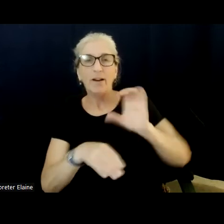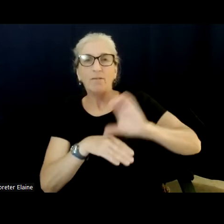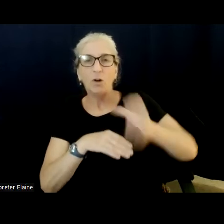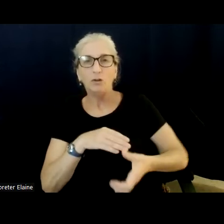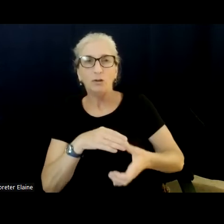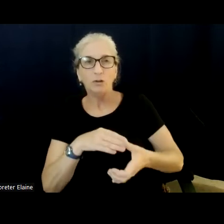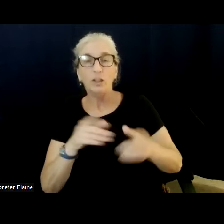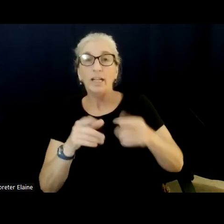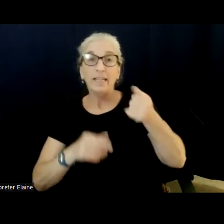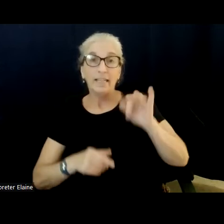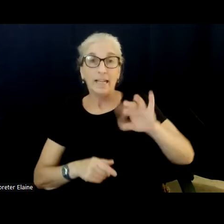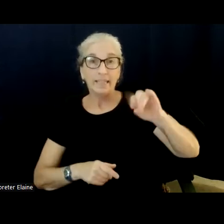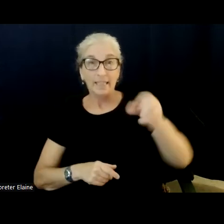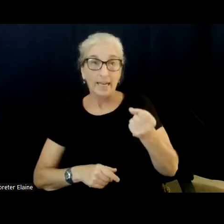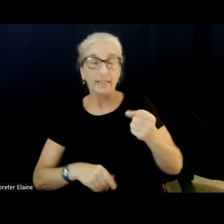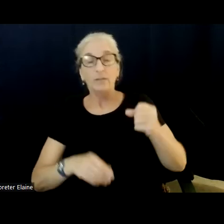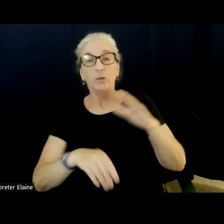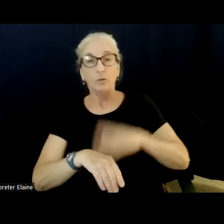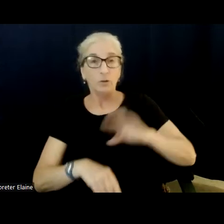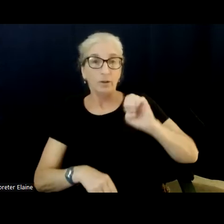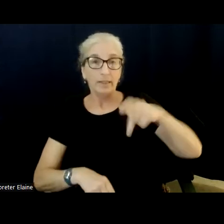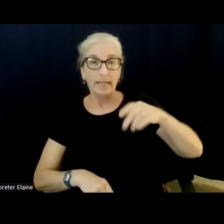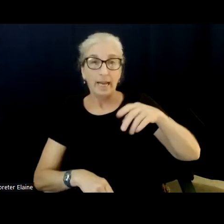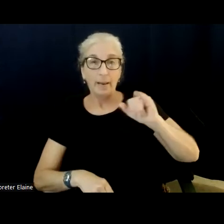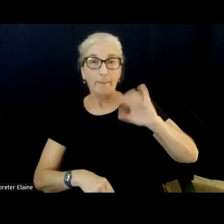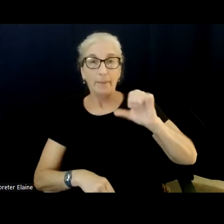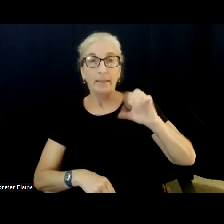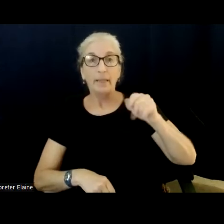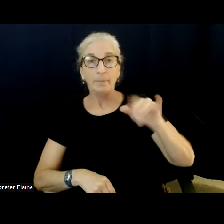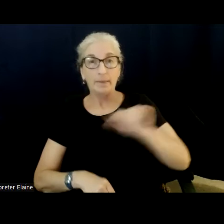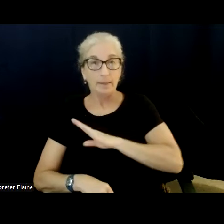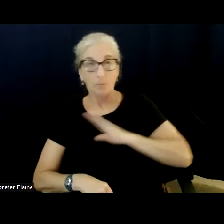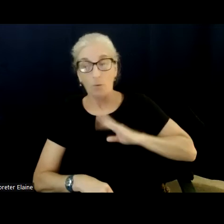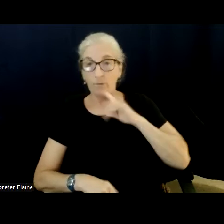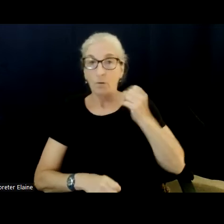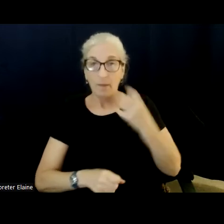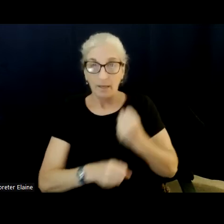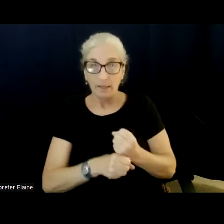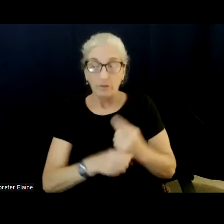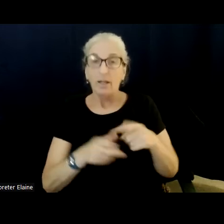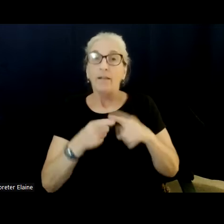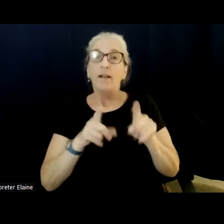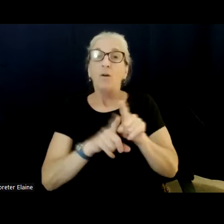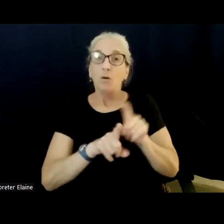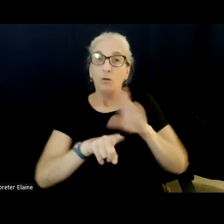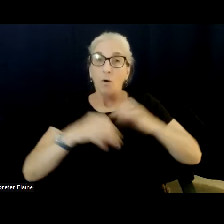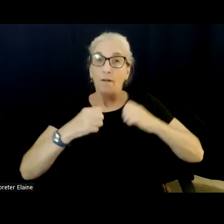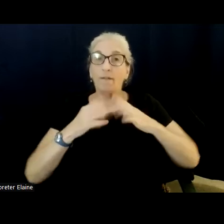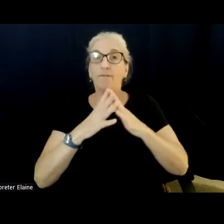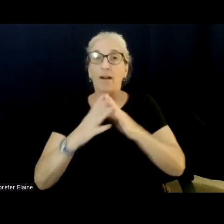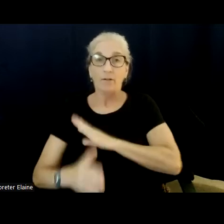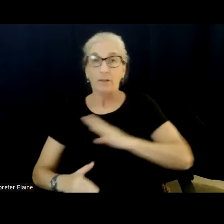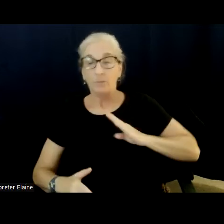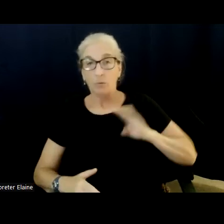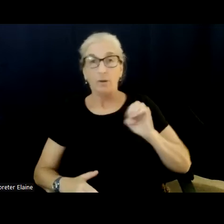Epilepsy Foundation National Board for many years. And then 1980, I was on the founding board of the Independence Center, which is committed to the idea